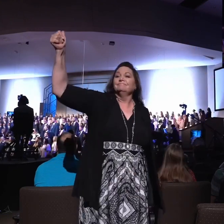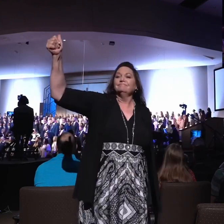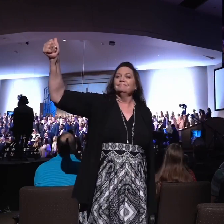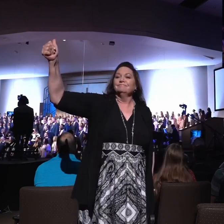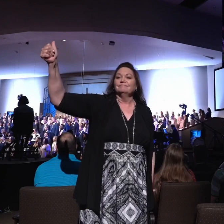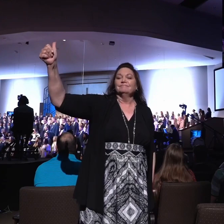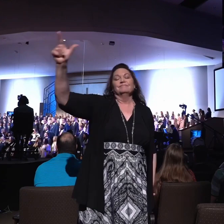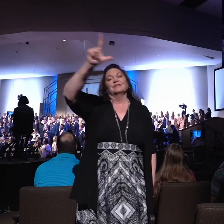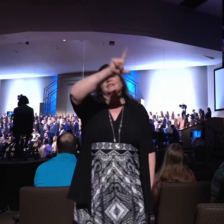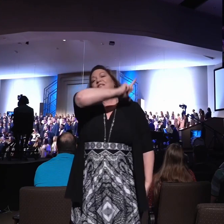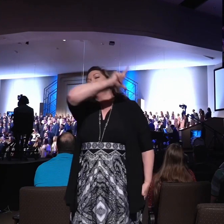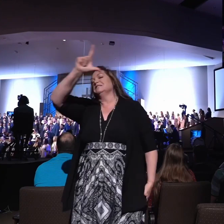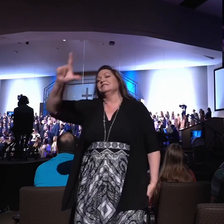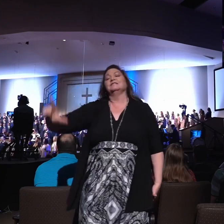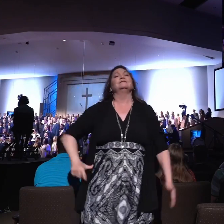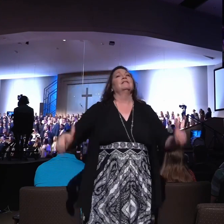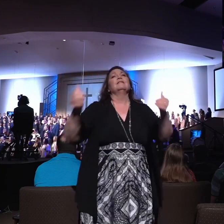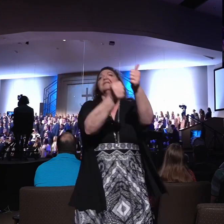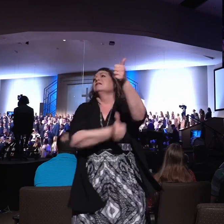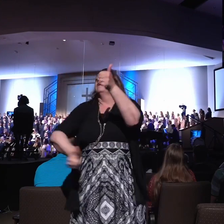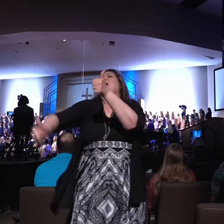is Lord,